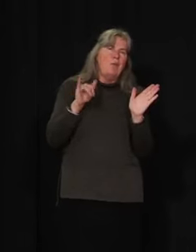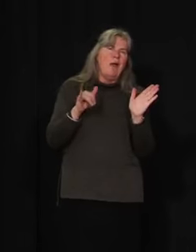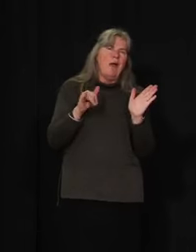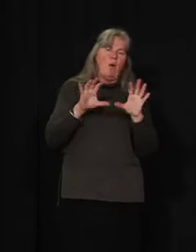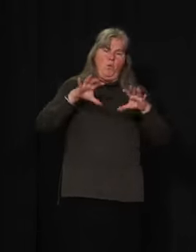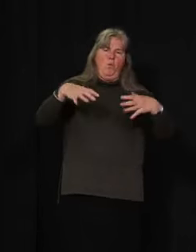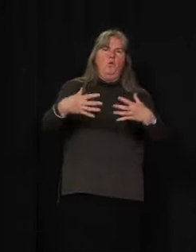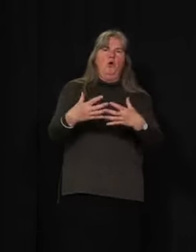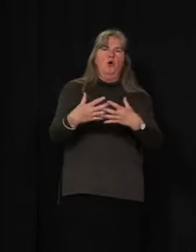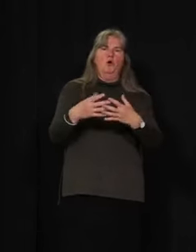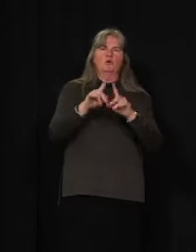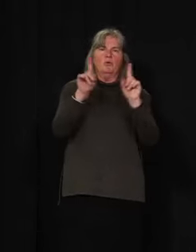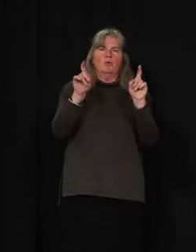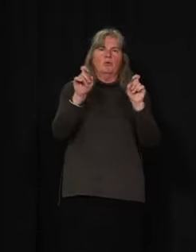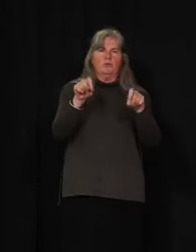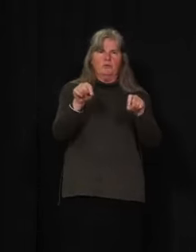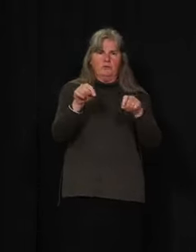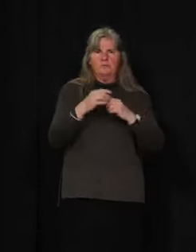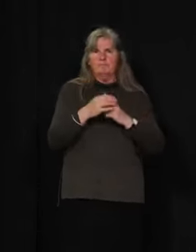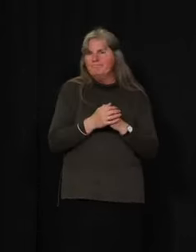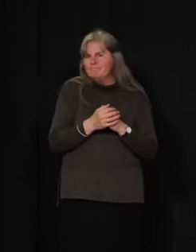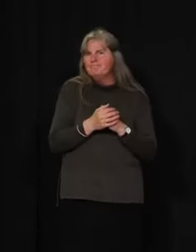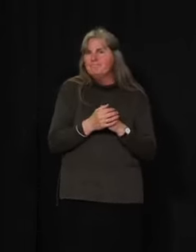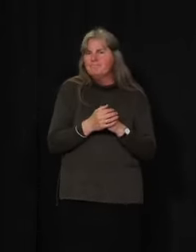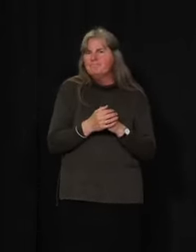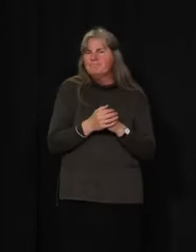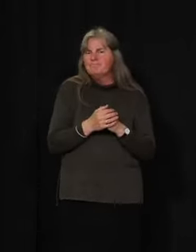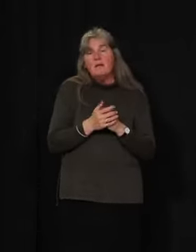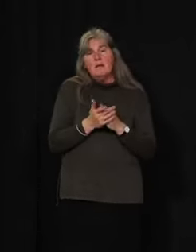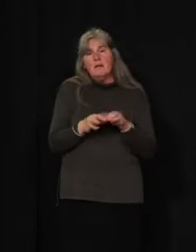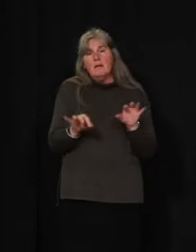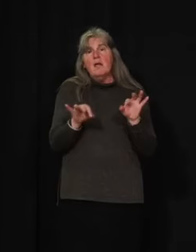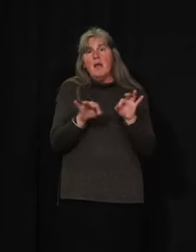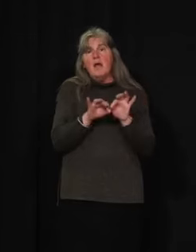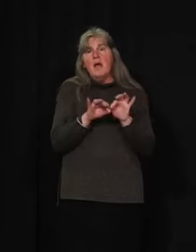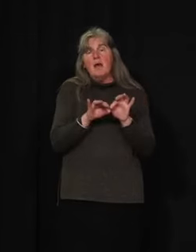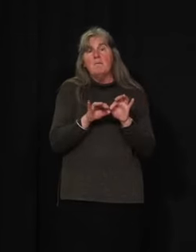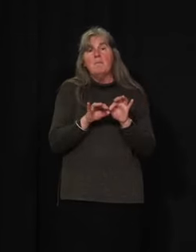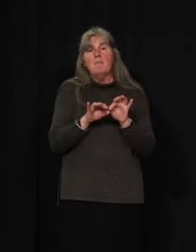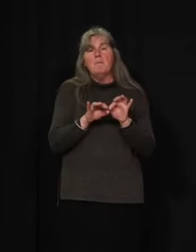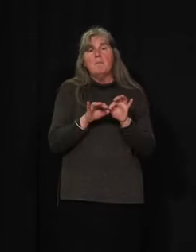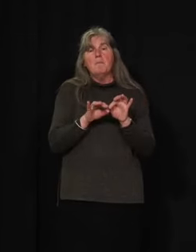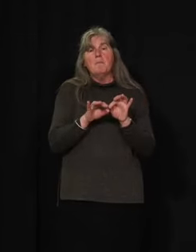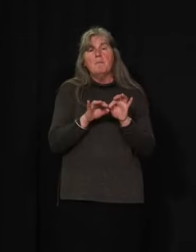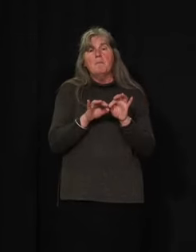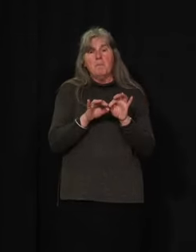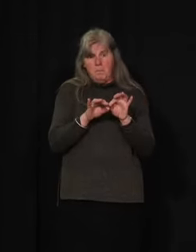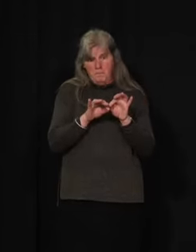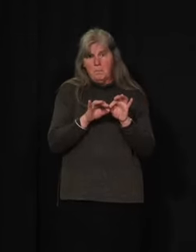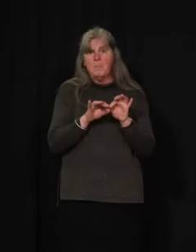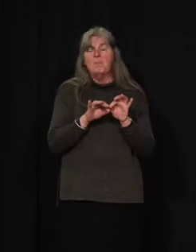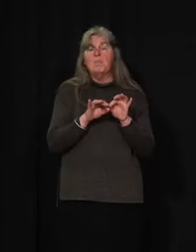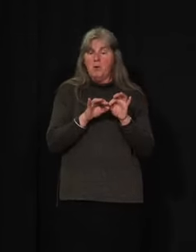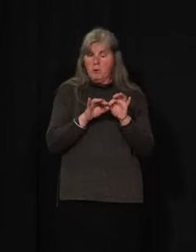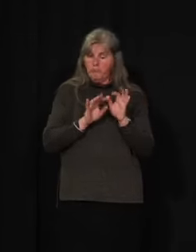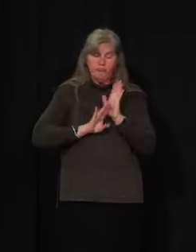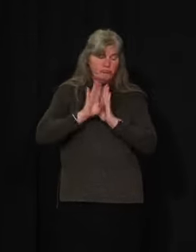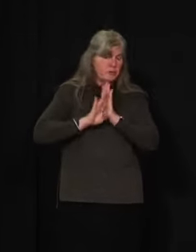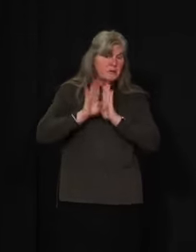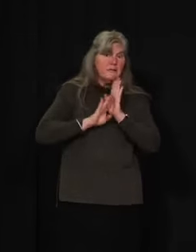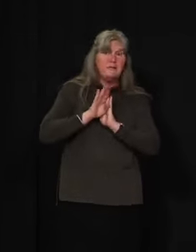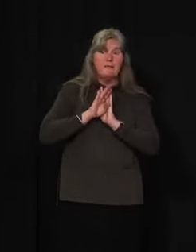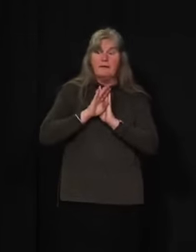hugely important and rapid, quickly evolving, rapidly